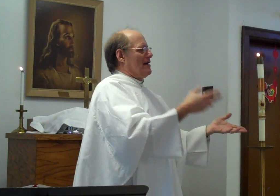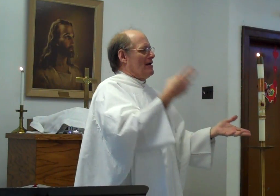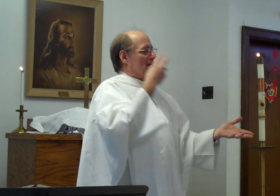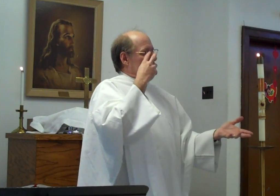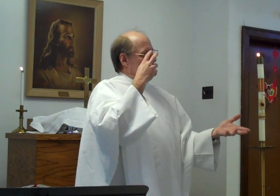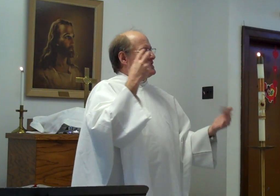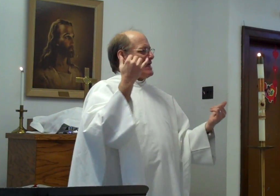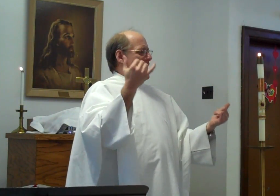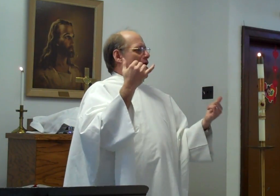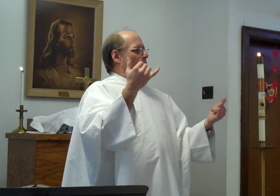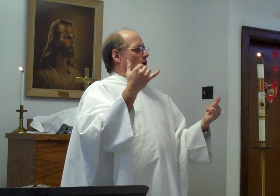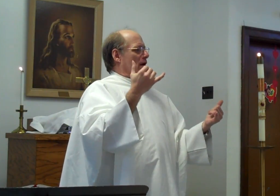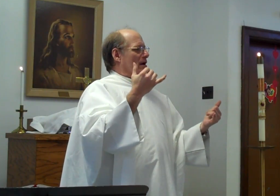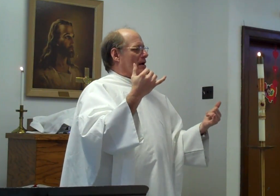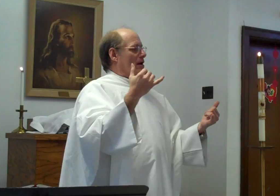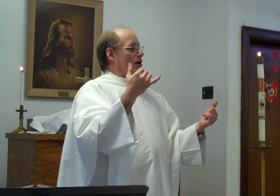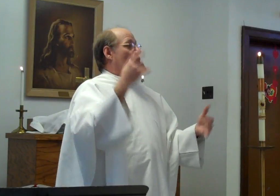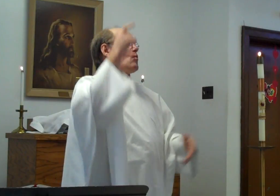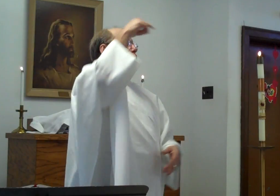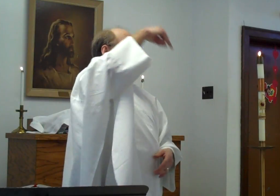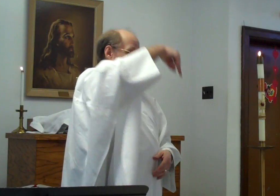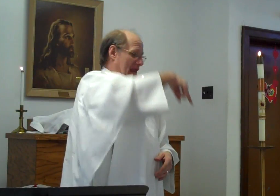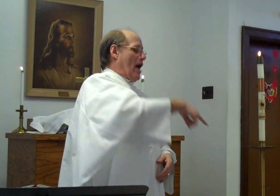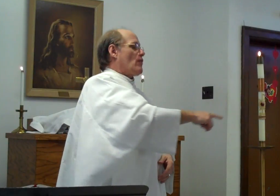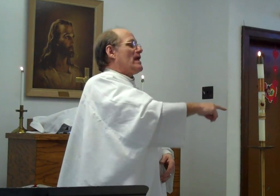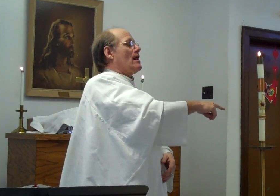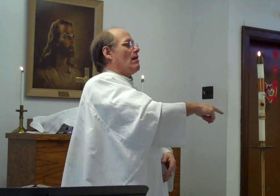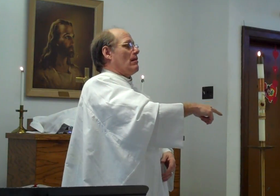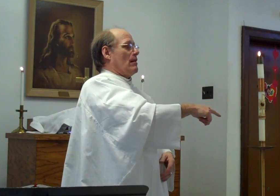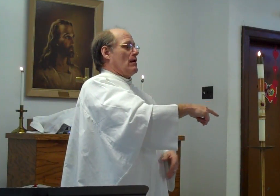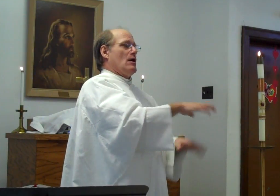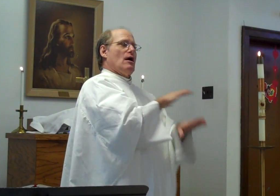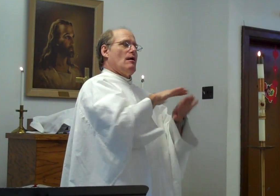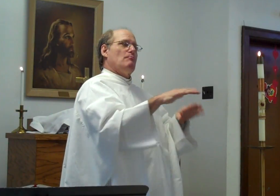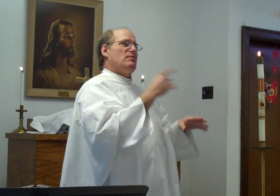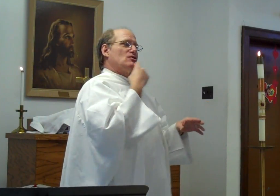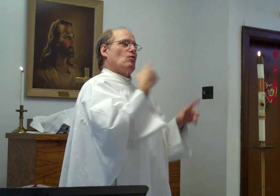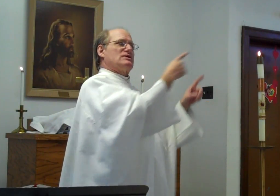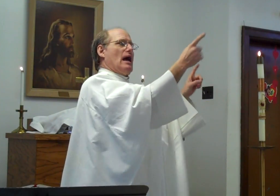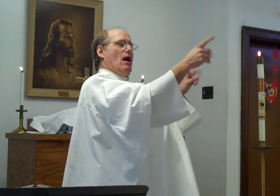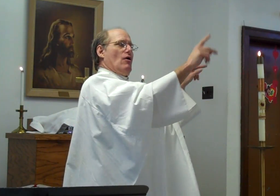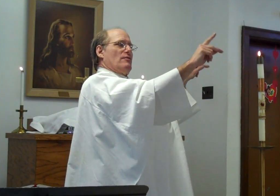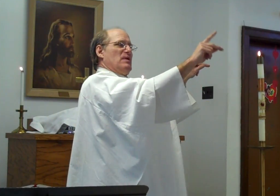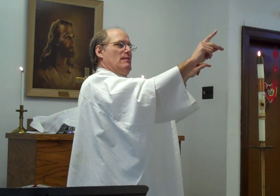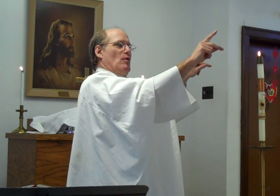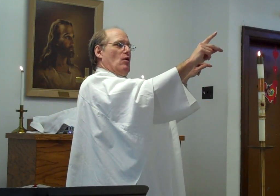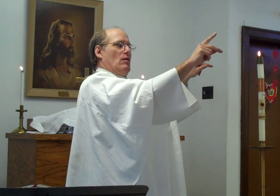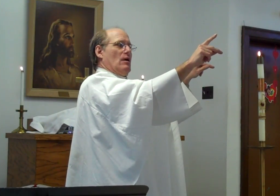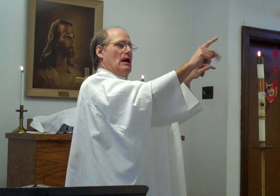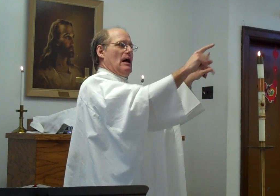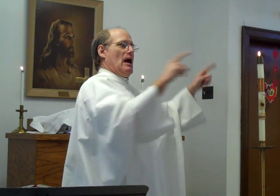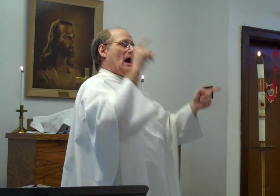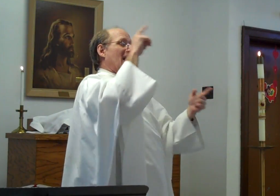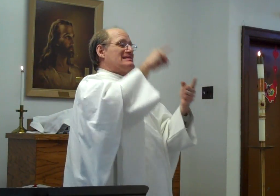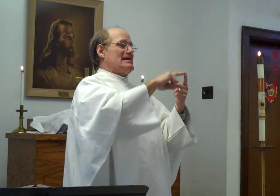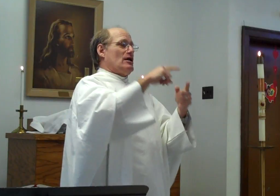See now, we're going down the hill. But don't tell the people until